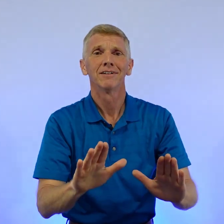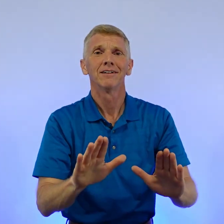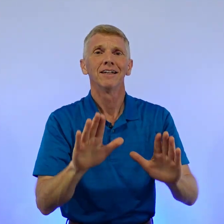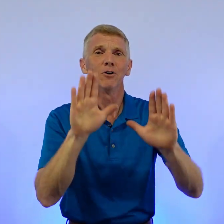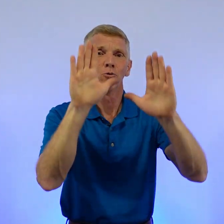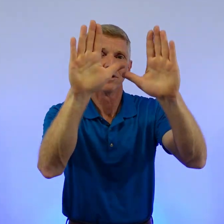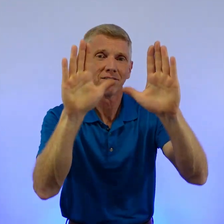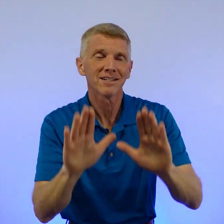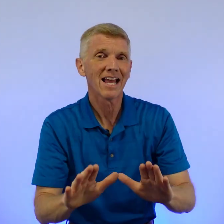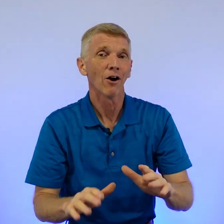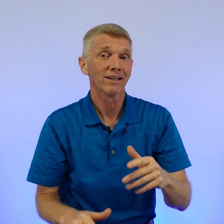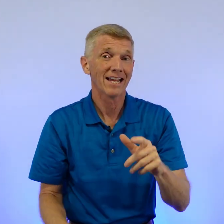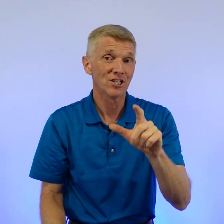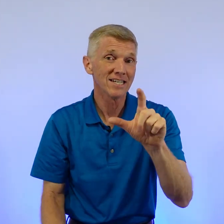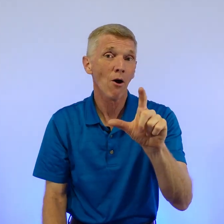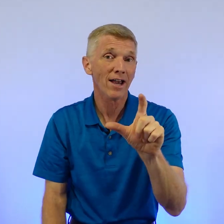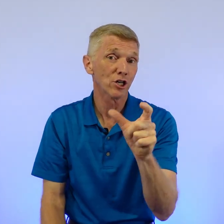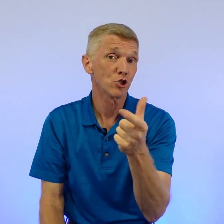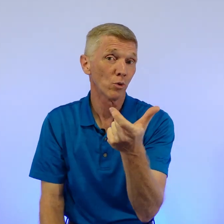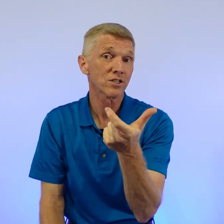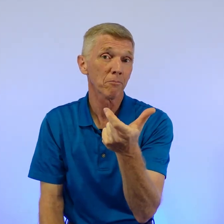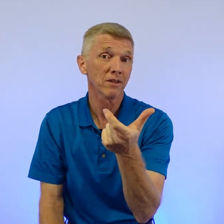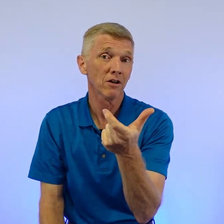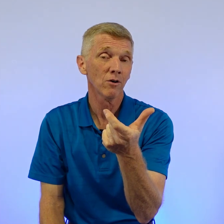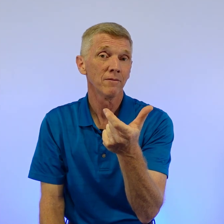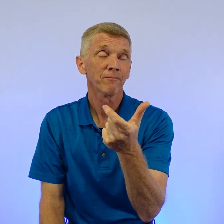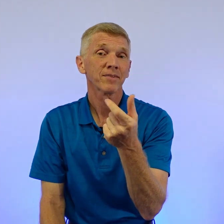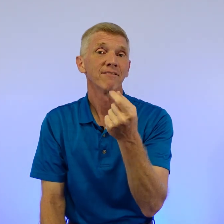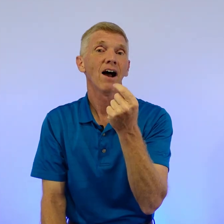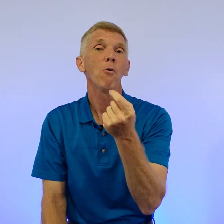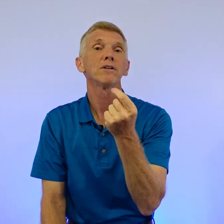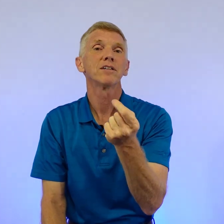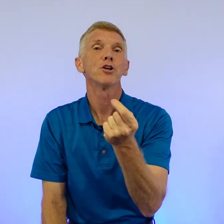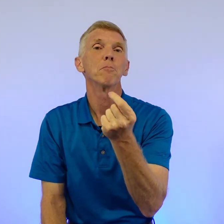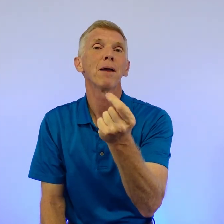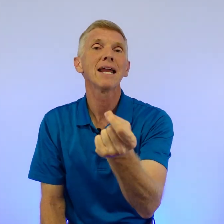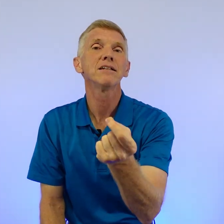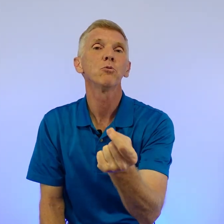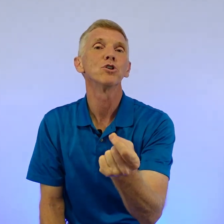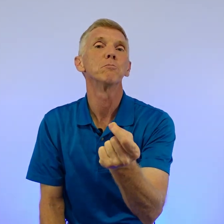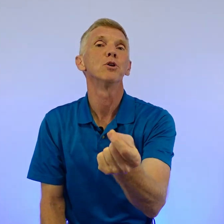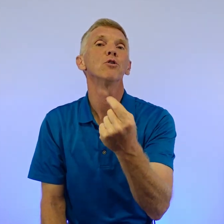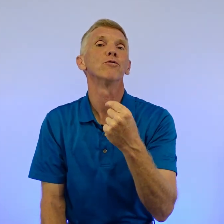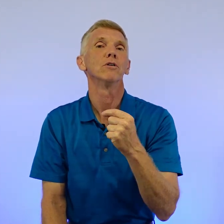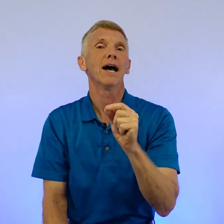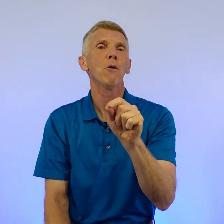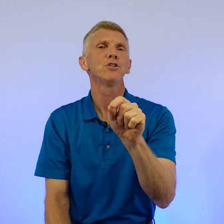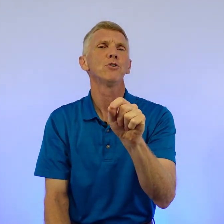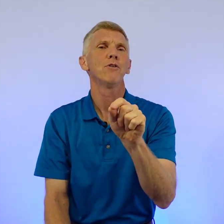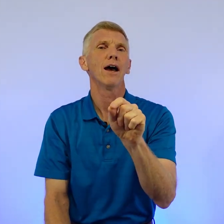It was this. Now, can you see how I can switch something though? If I want to say your painting was beautiful, how would you do that?